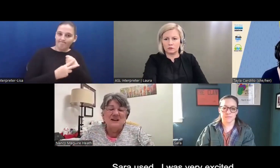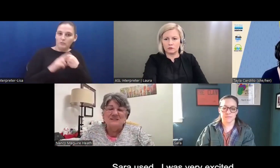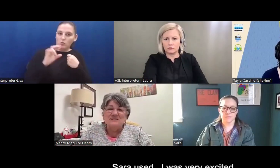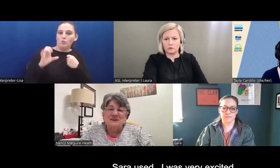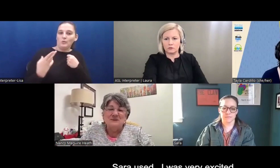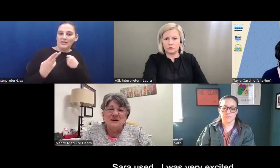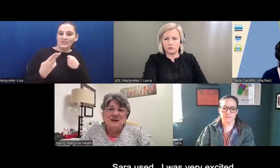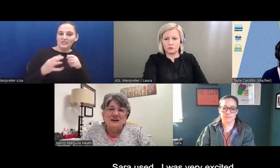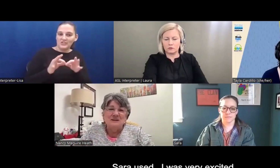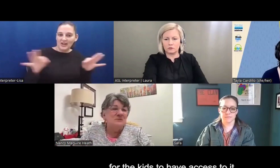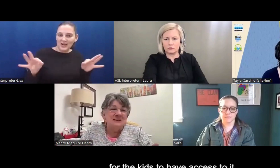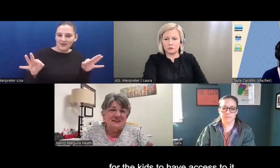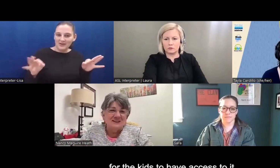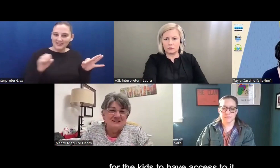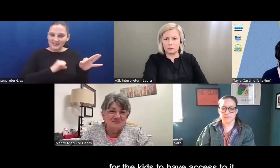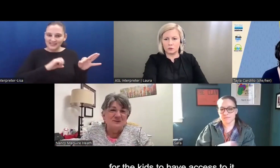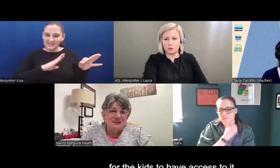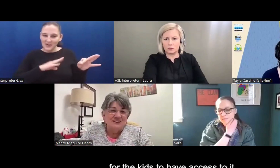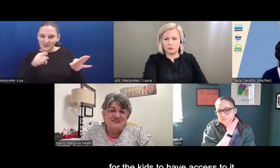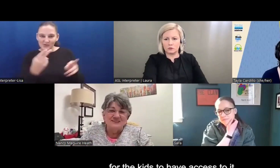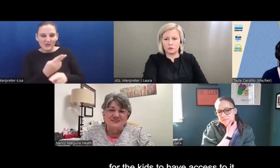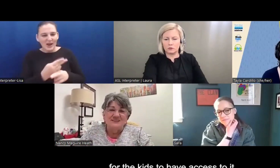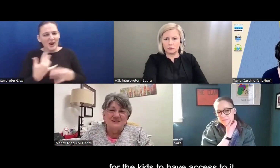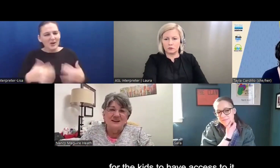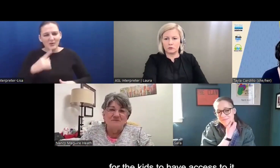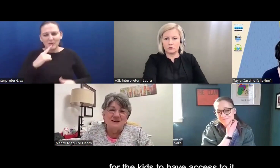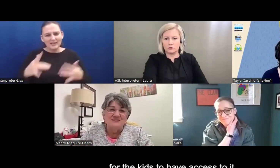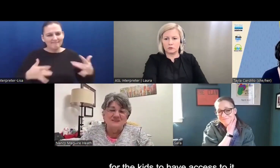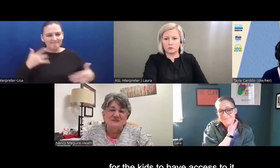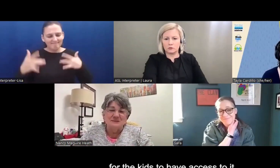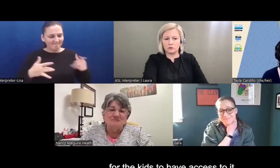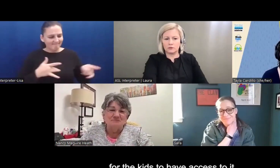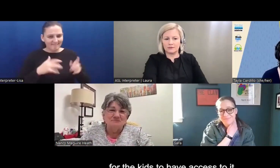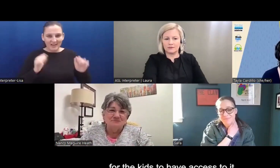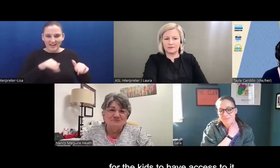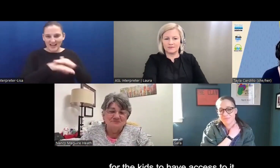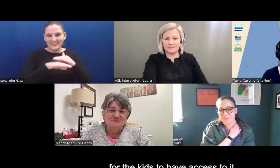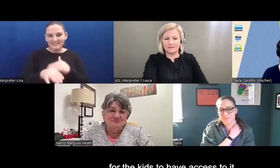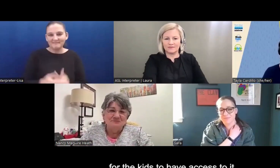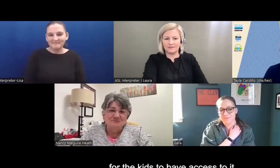So, uh, I was really excited for our kids to have access to it.